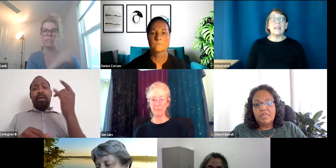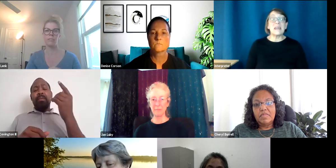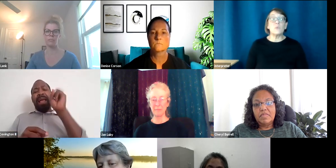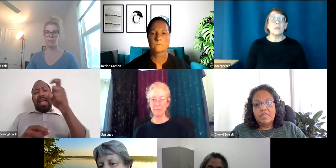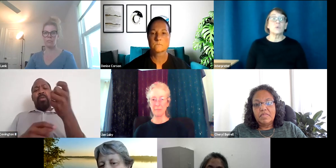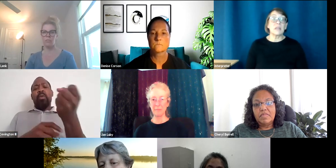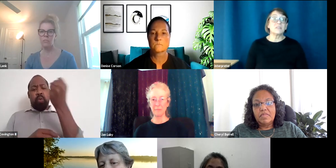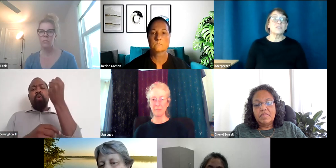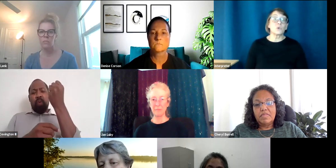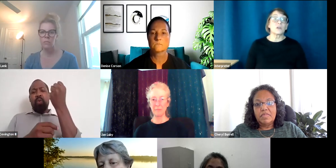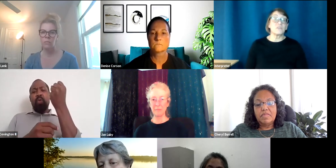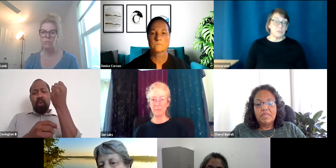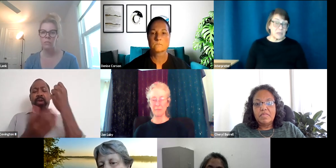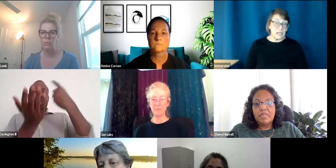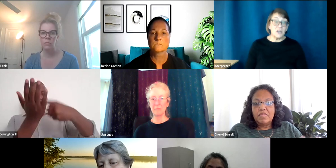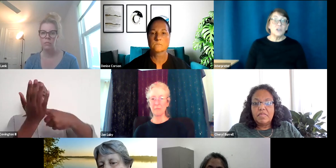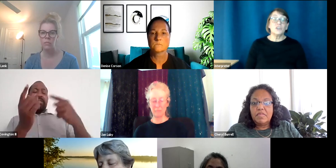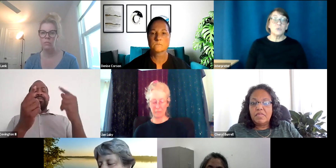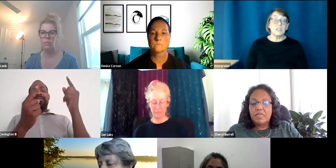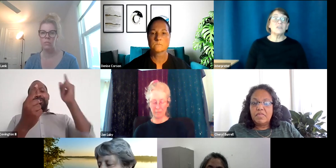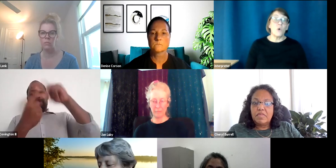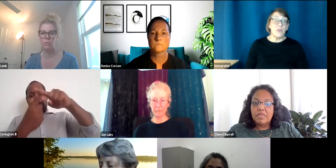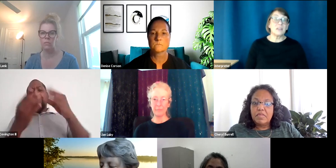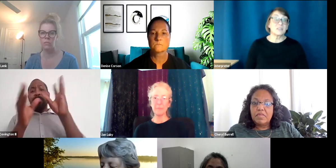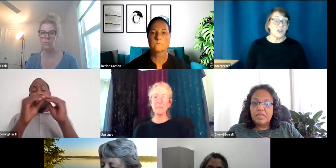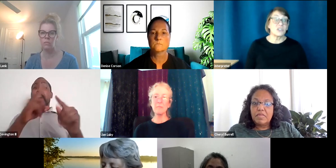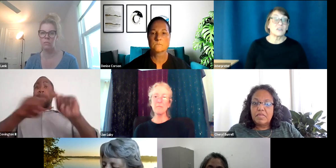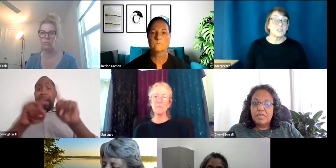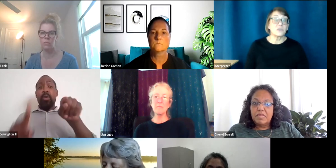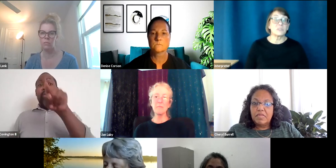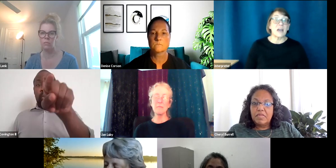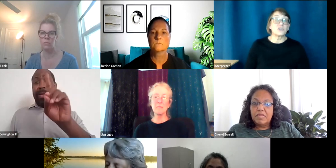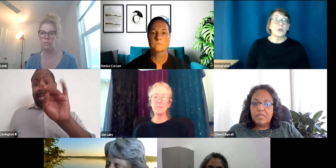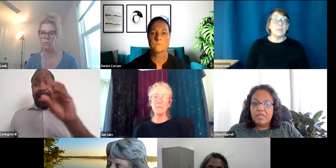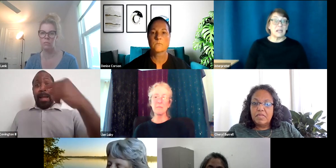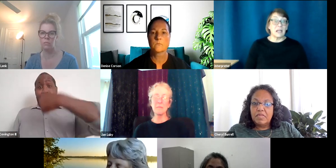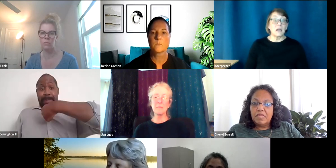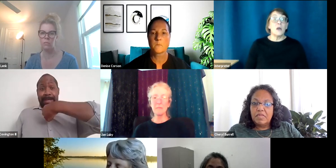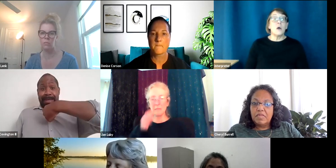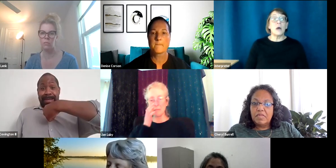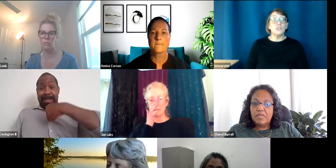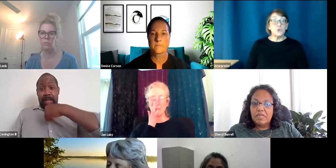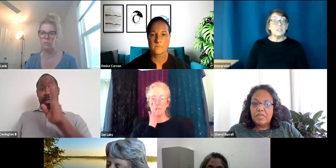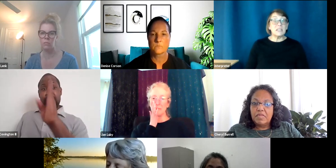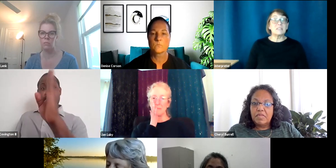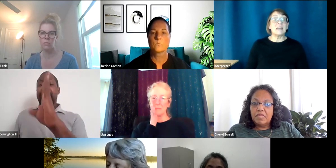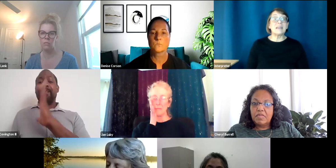any way related to the work of the committee, you would need to hold that discussion until there was actually a meeting. But you, Denise, and